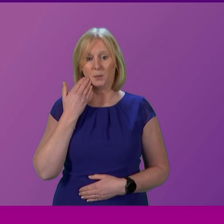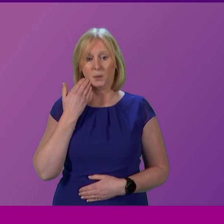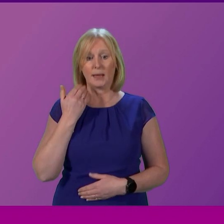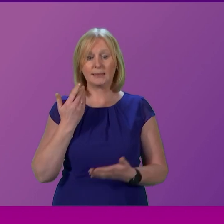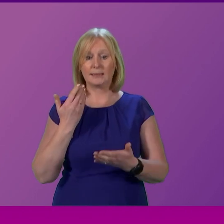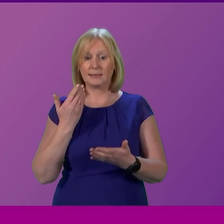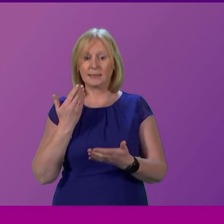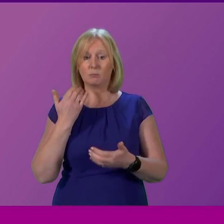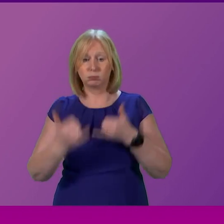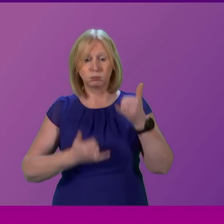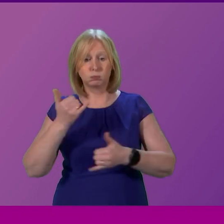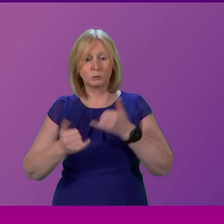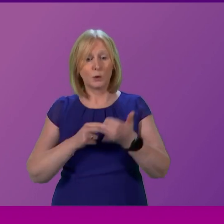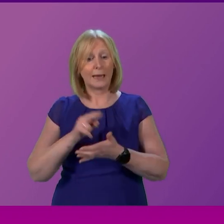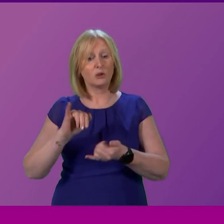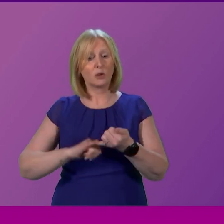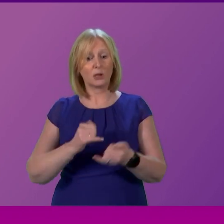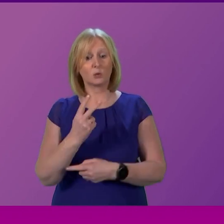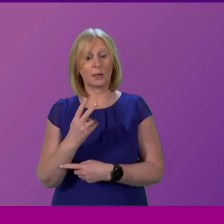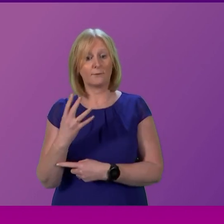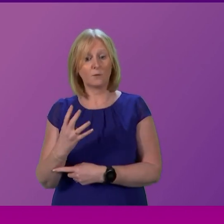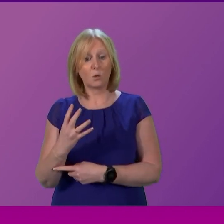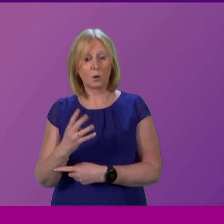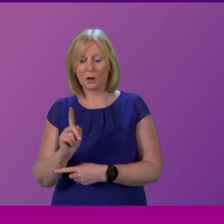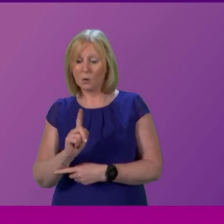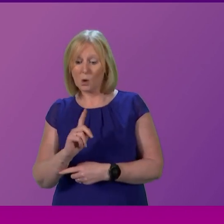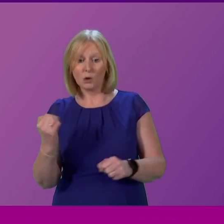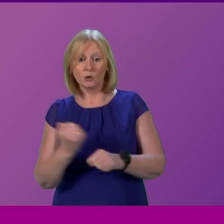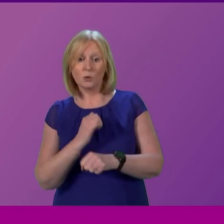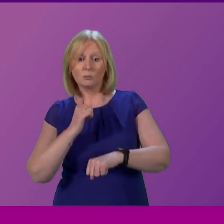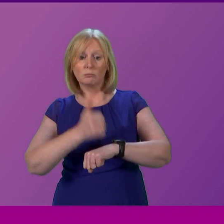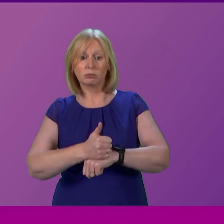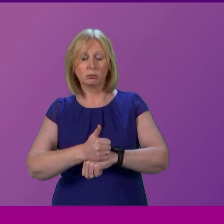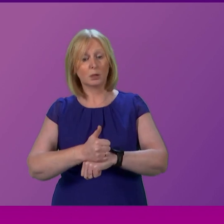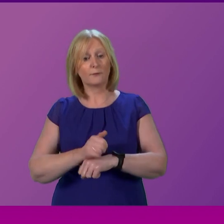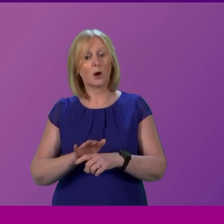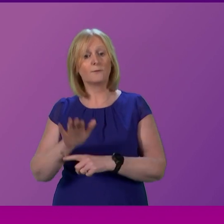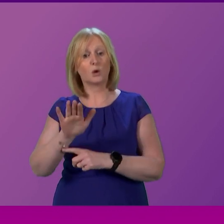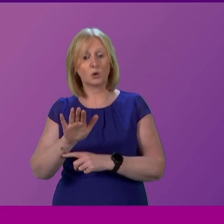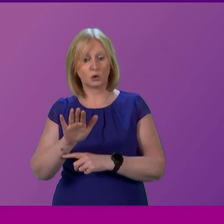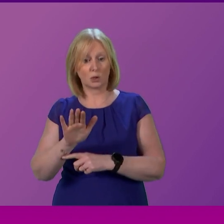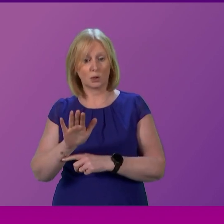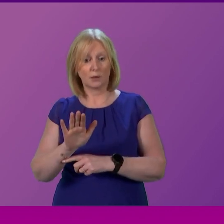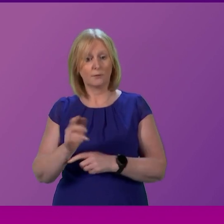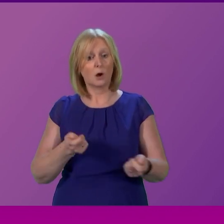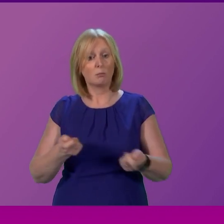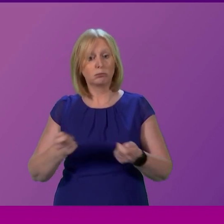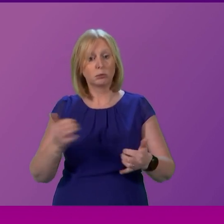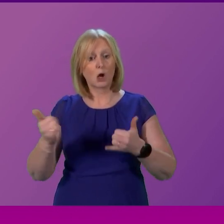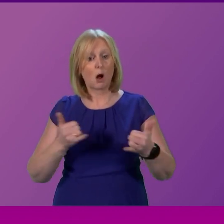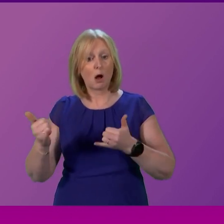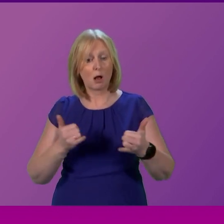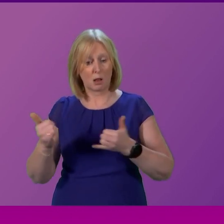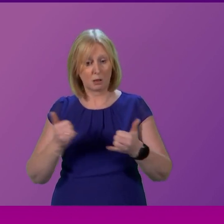NHS 24 what provisions are being put in place for future surge capacity to adequately handle calls to ensure people